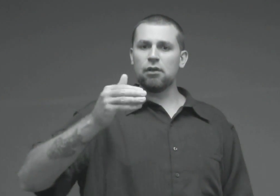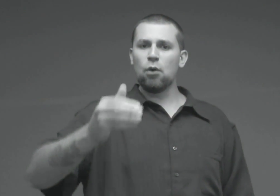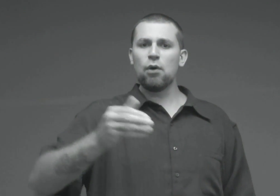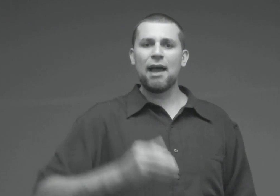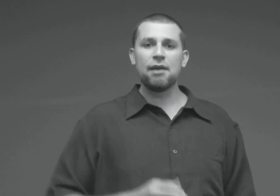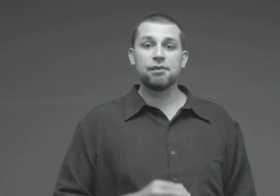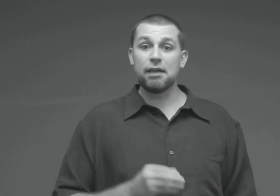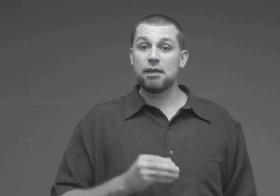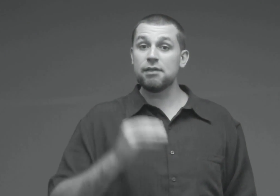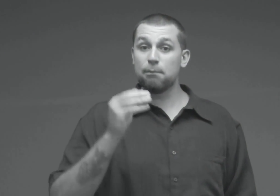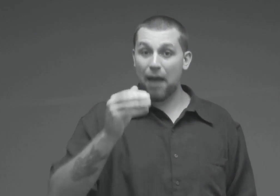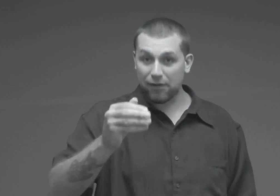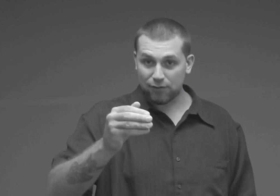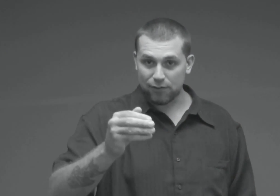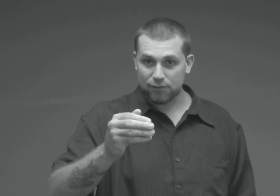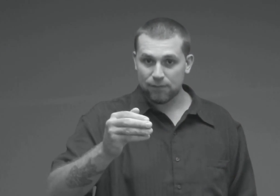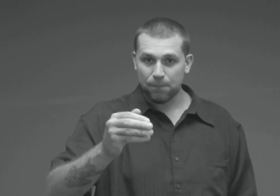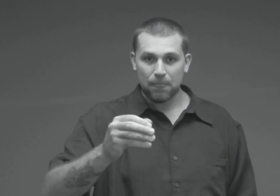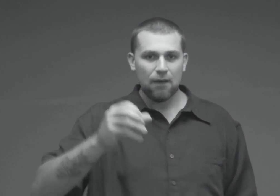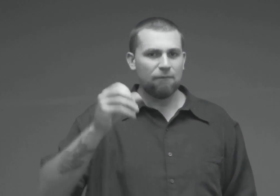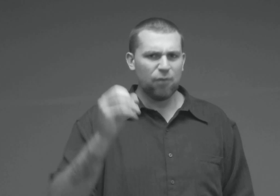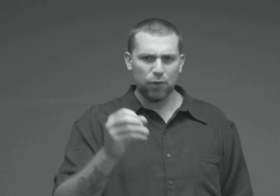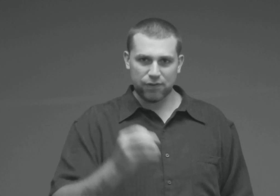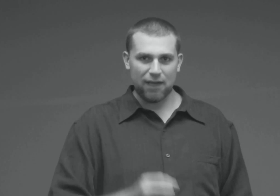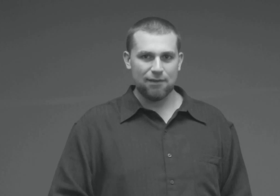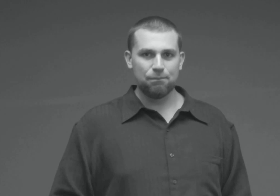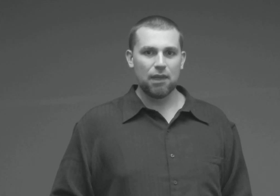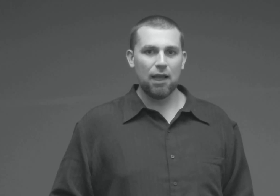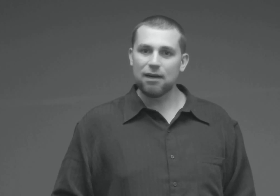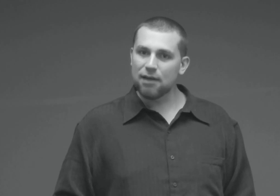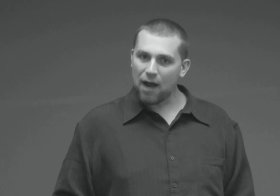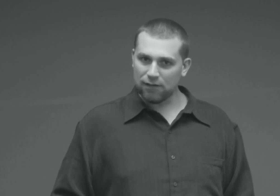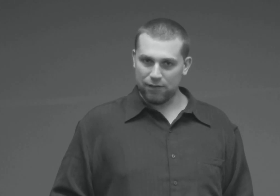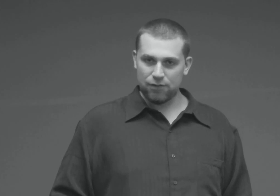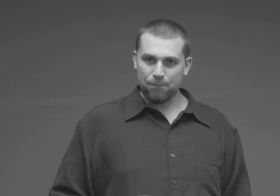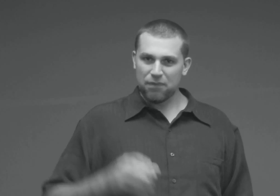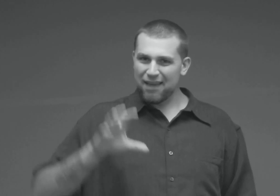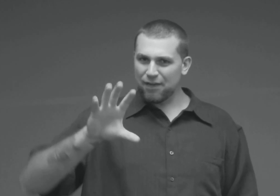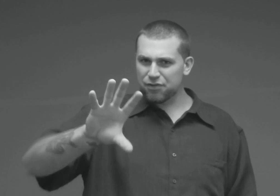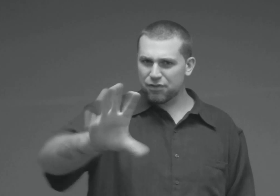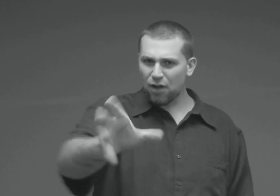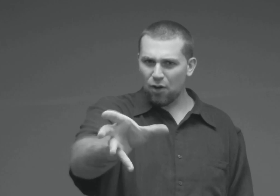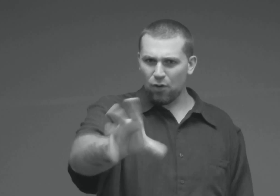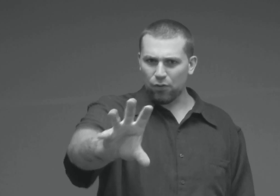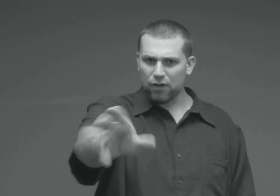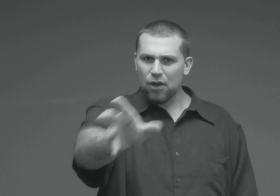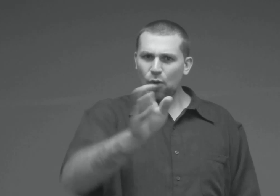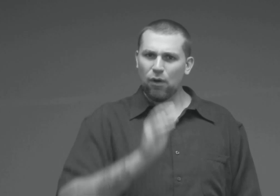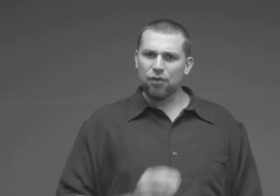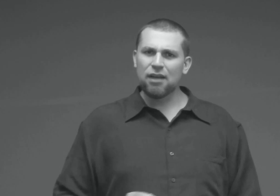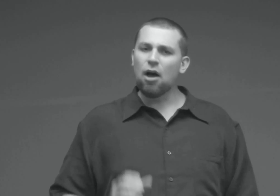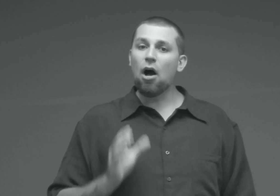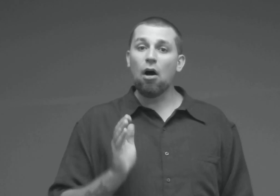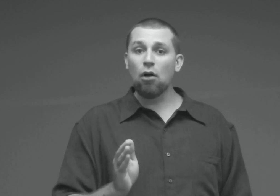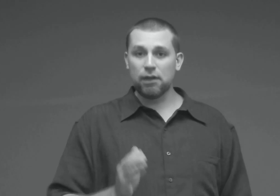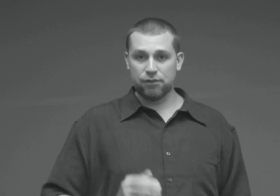the Lord has in his matchless foresight and knowledge installed within all his